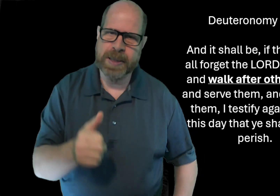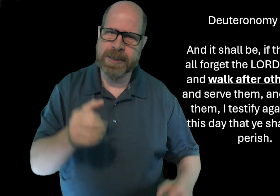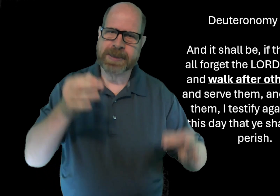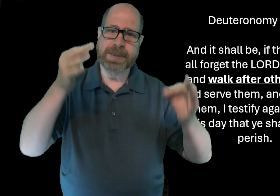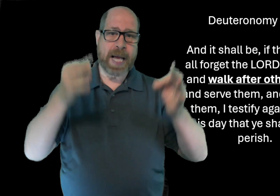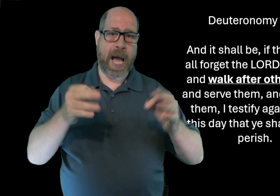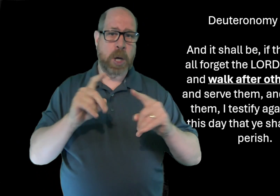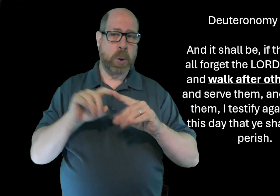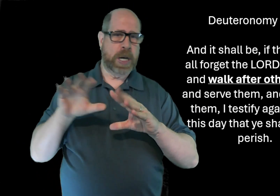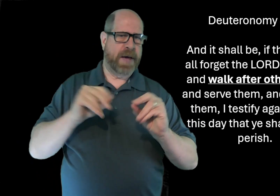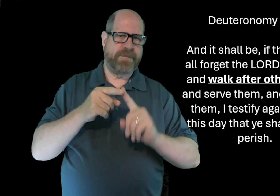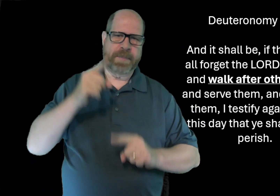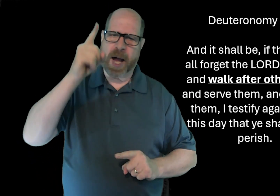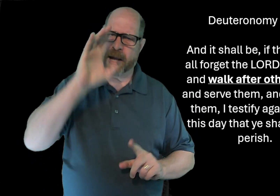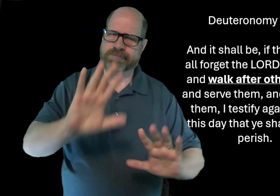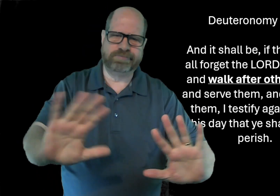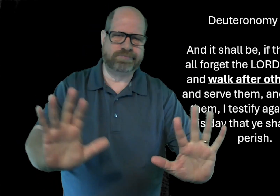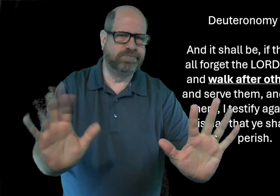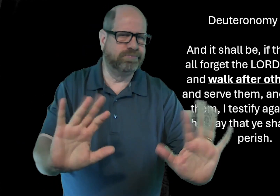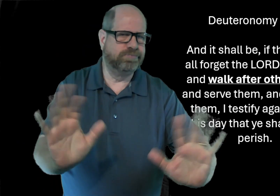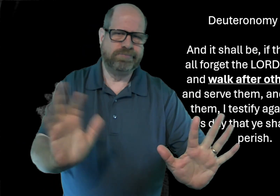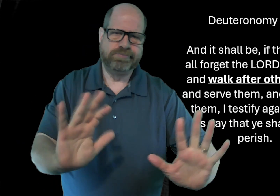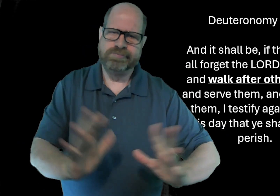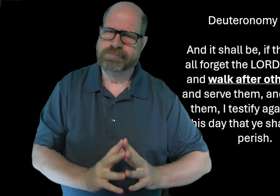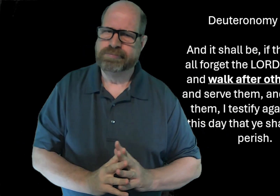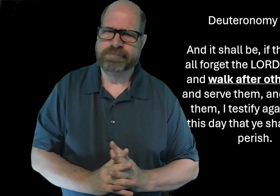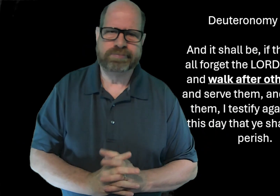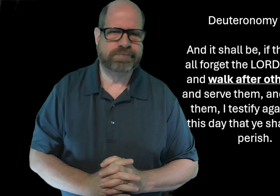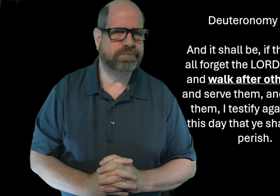don't do that. Do not decide to walk away from God.